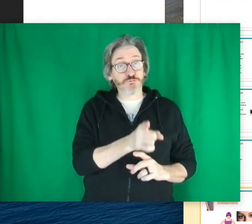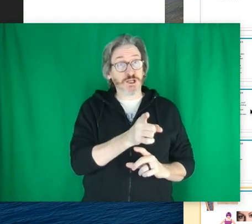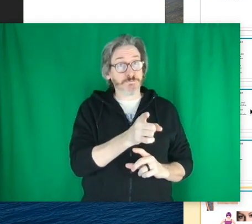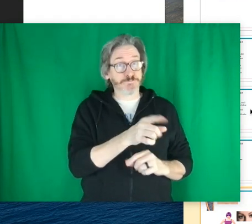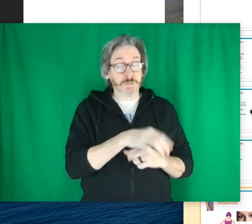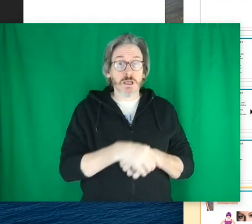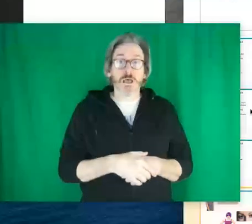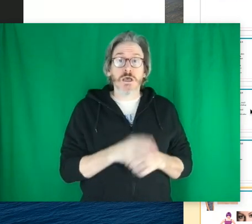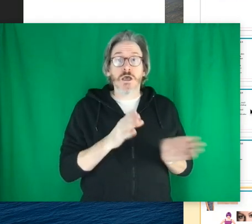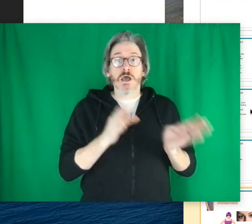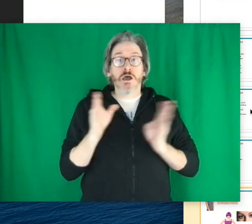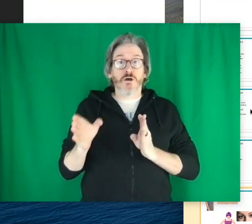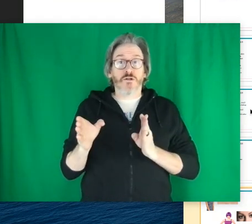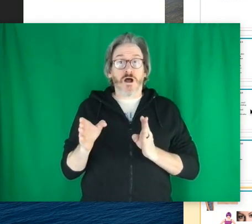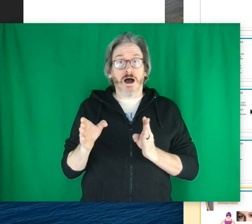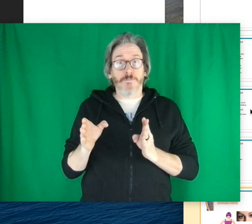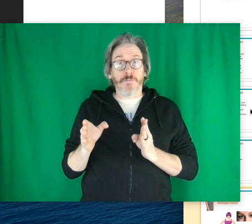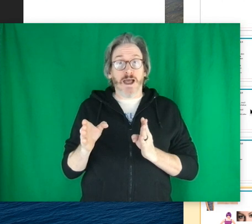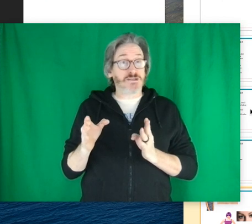Real.